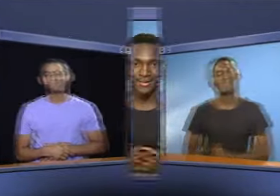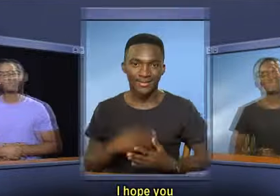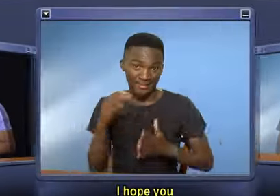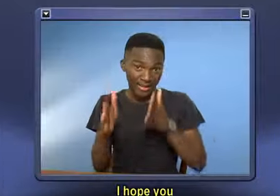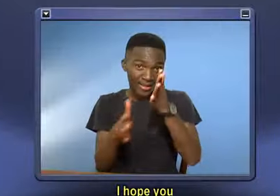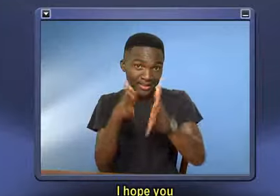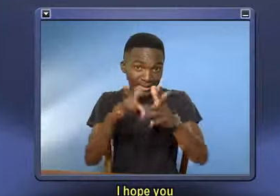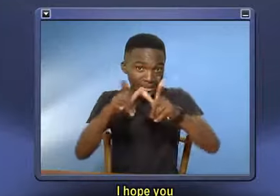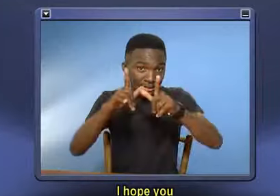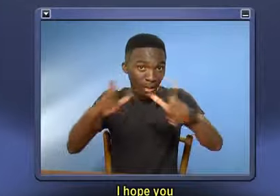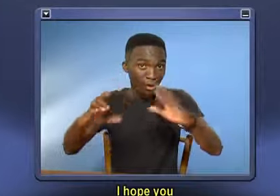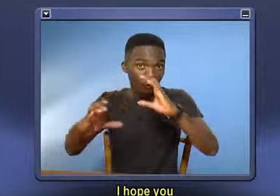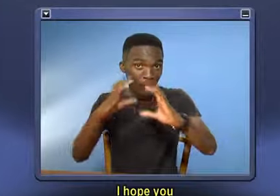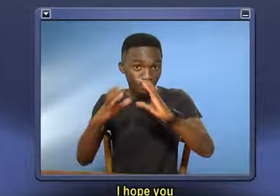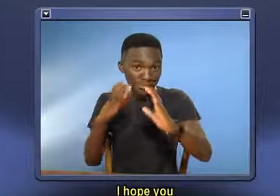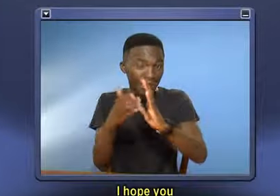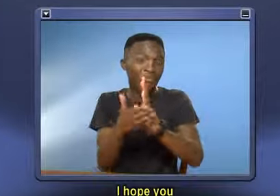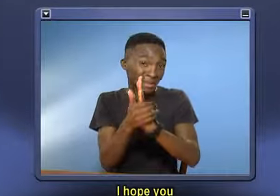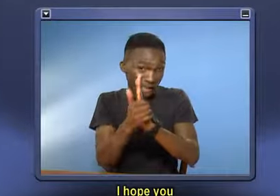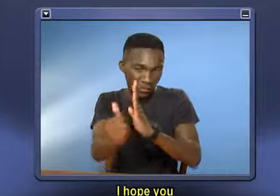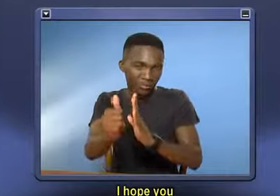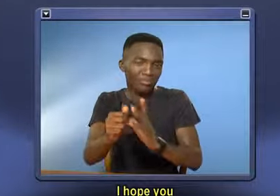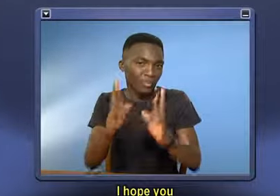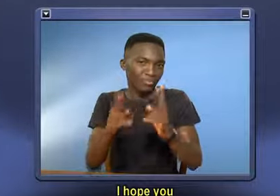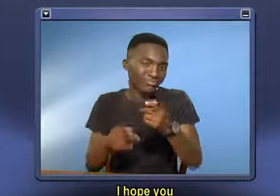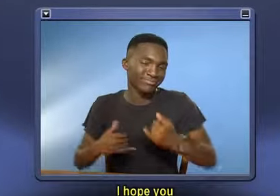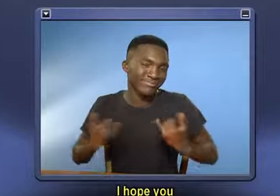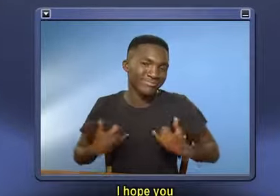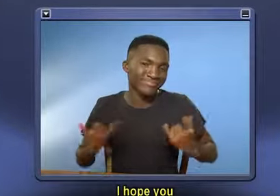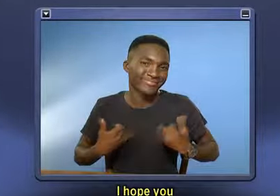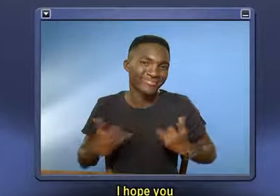I hope you enjoyed today's lesson. like You don't could